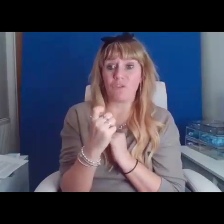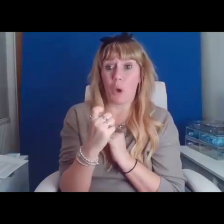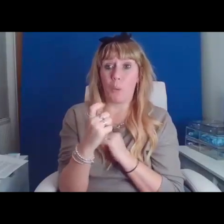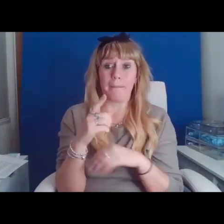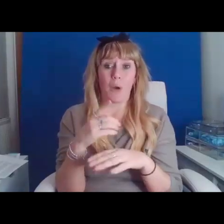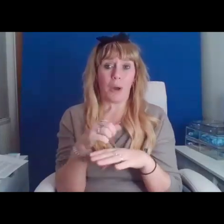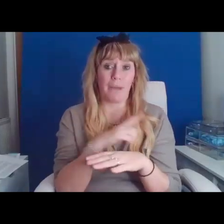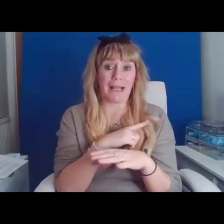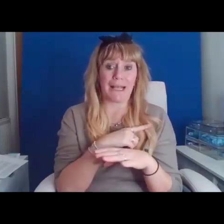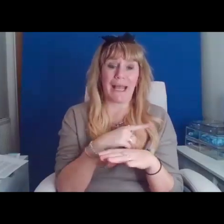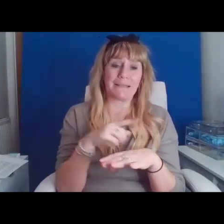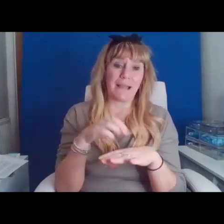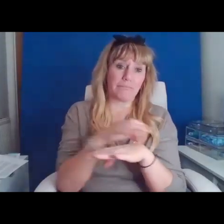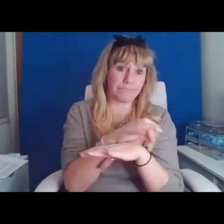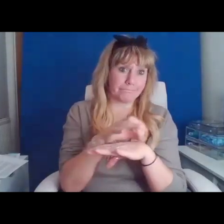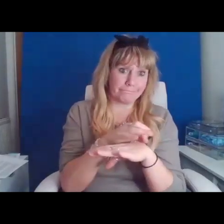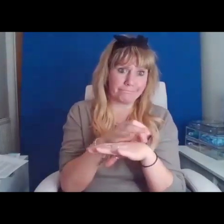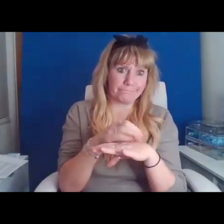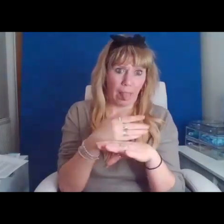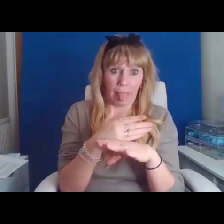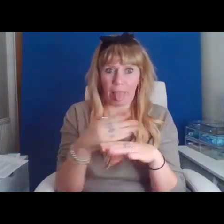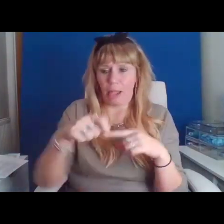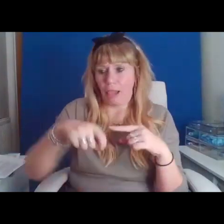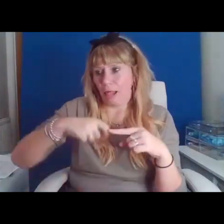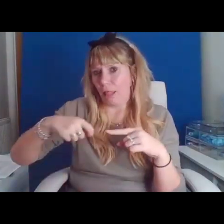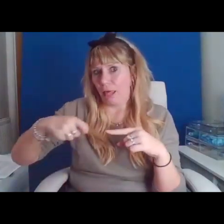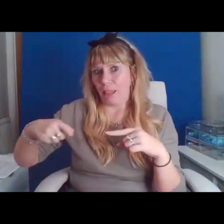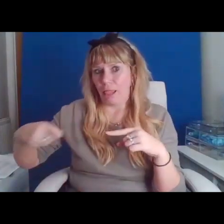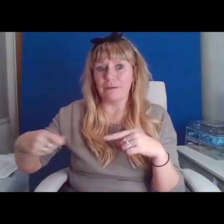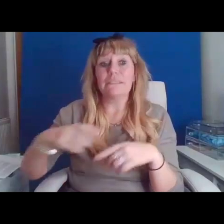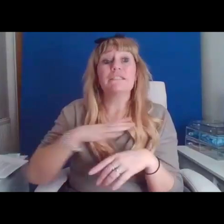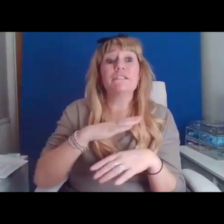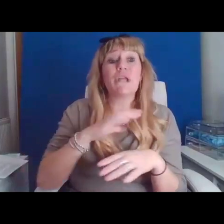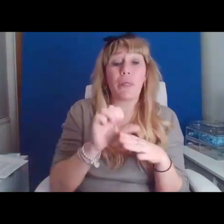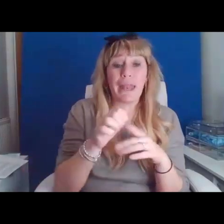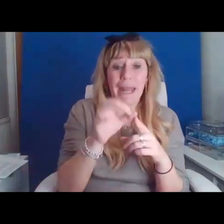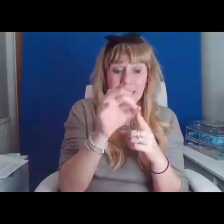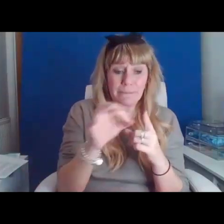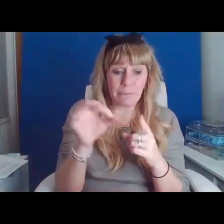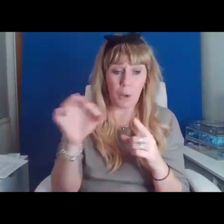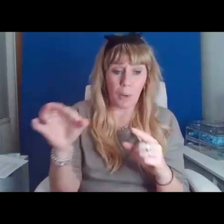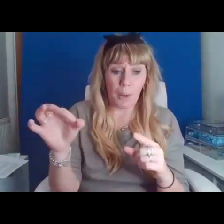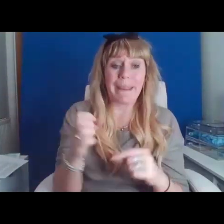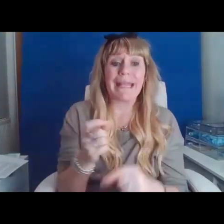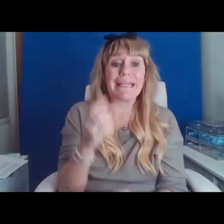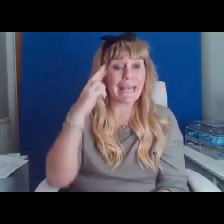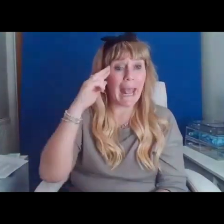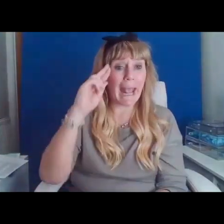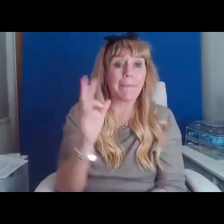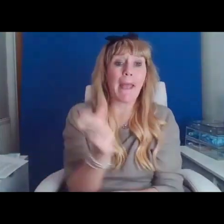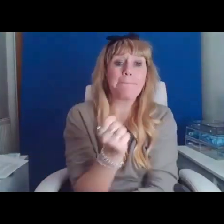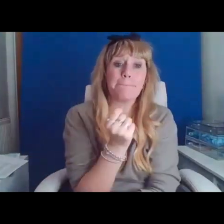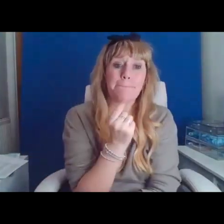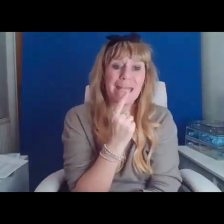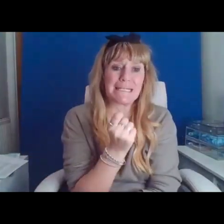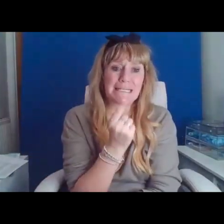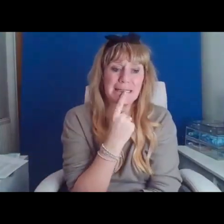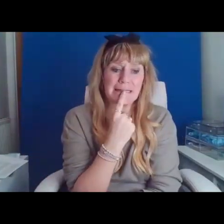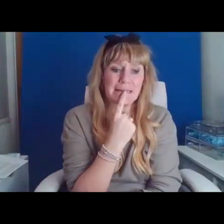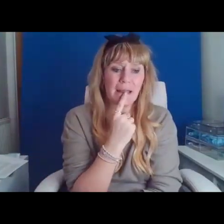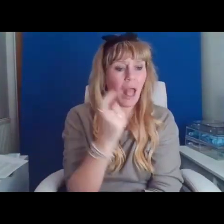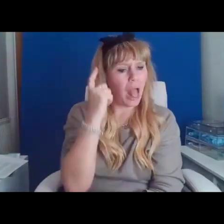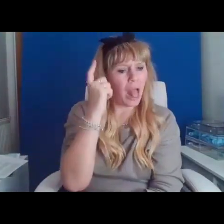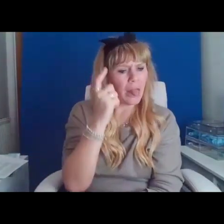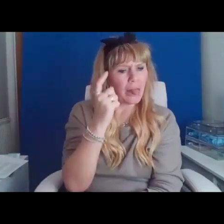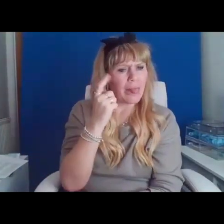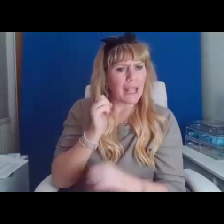before and I could just go on and on. So this next poem is called Medicine. I think I might